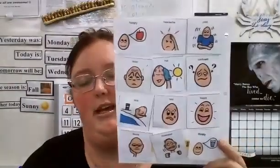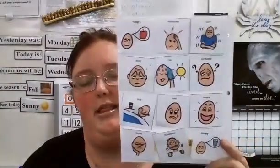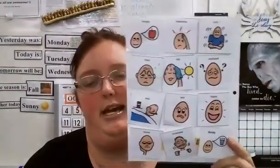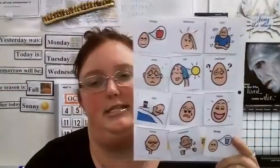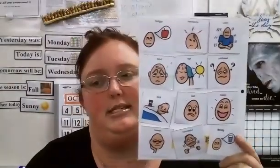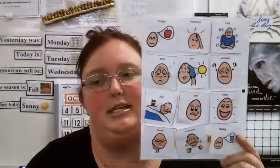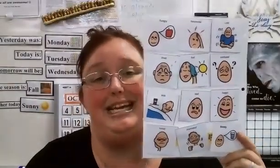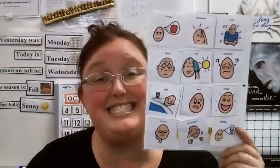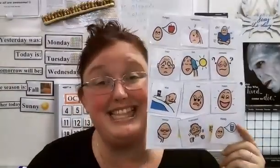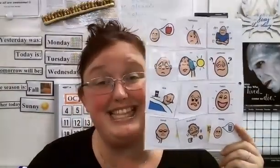If there's a